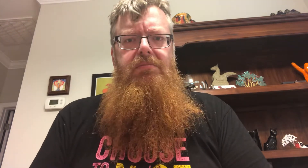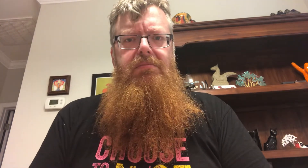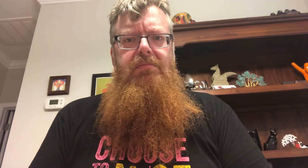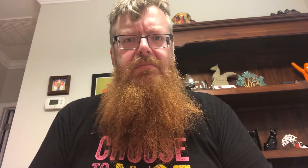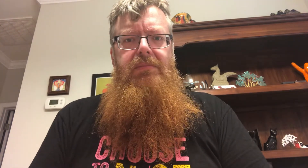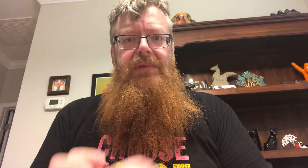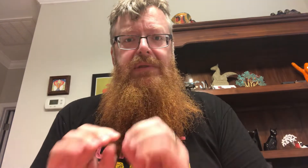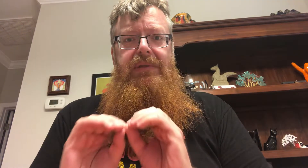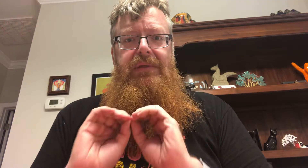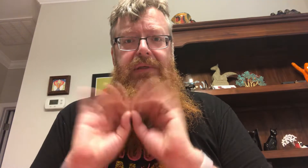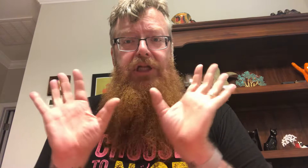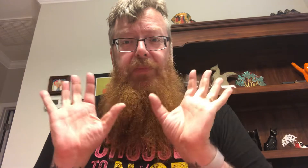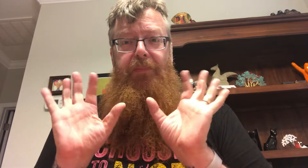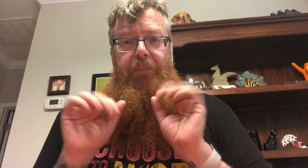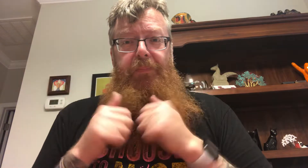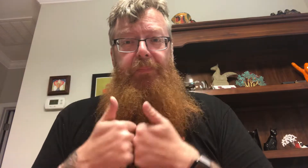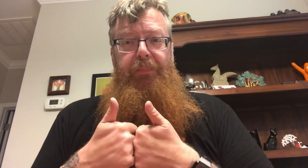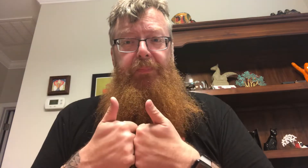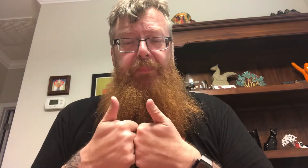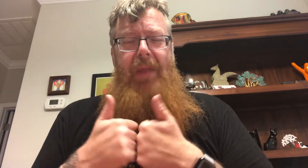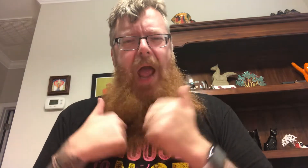So, let's